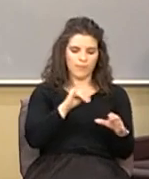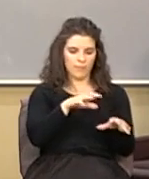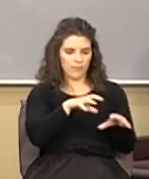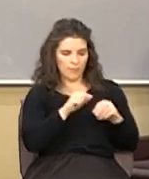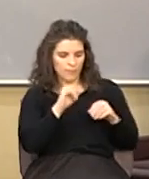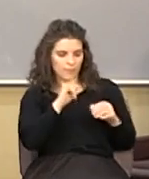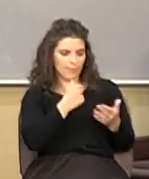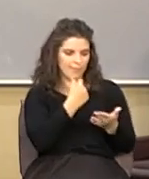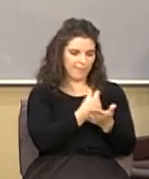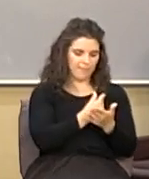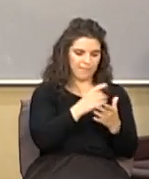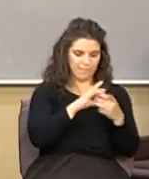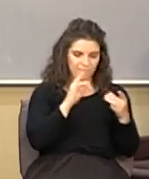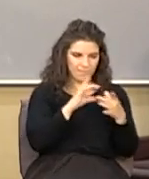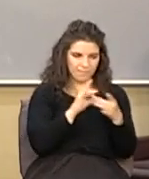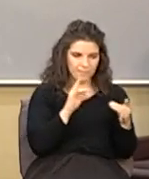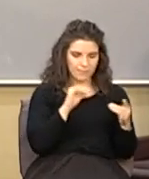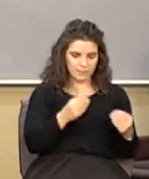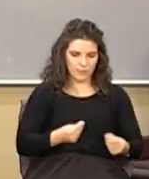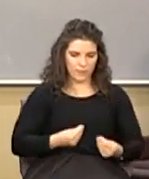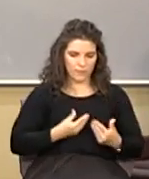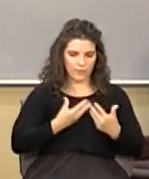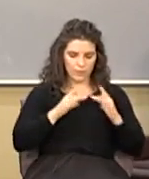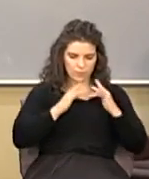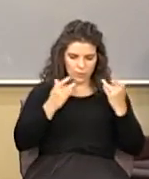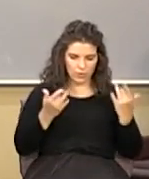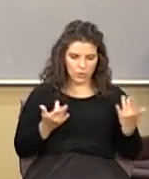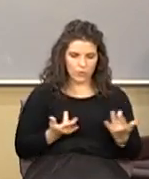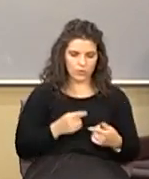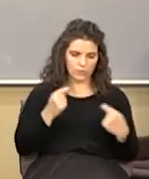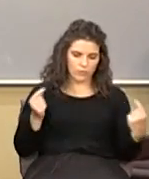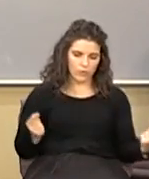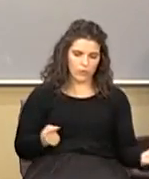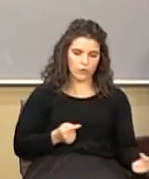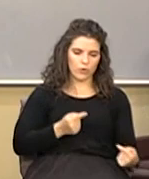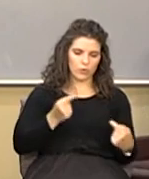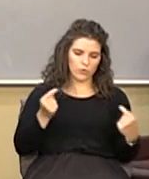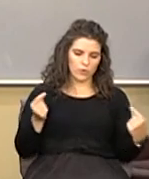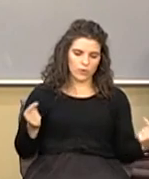that gospel message that fills the hearts of the hurting pain